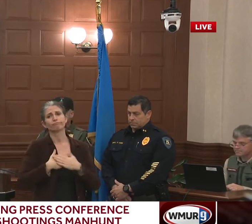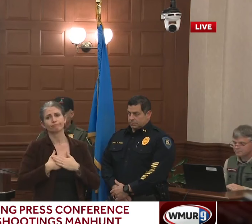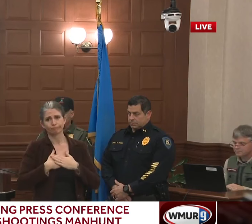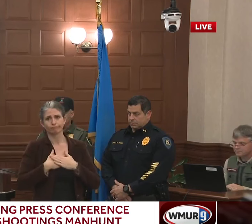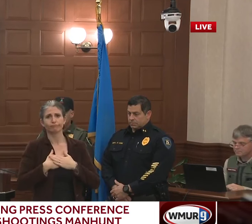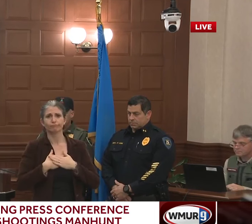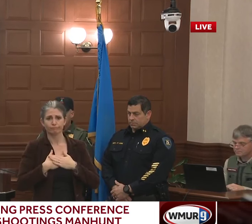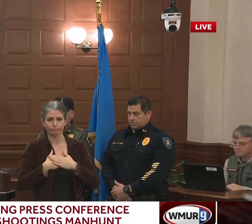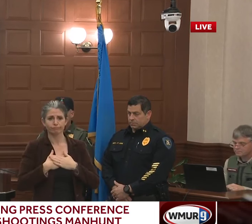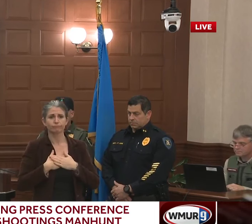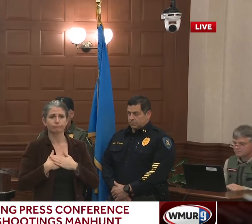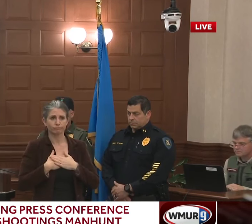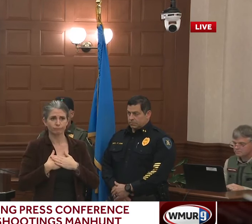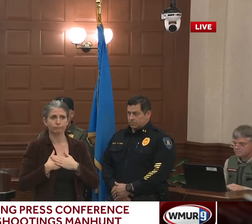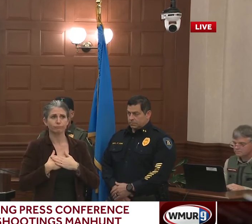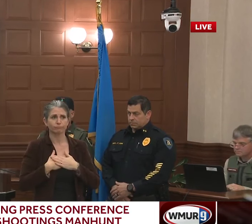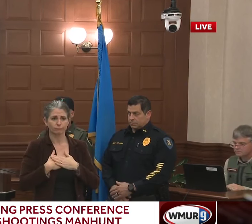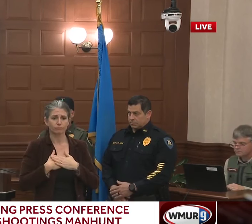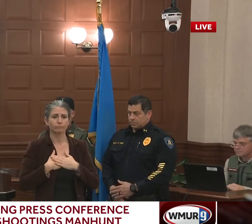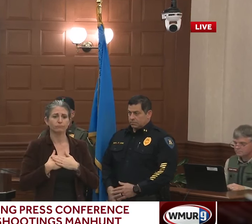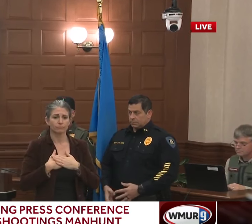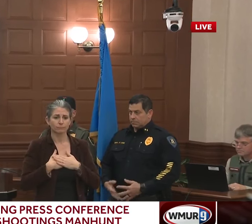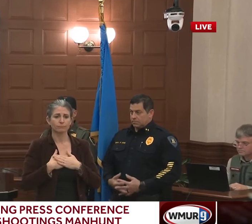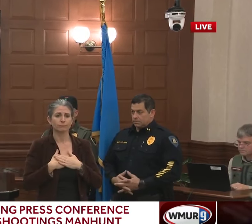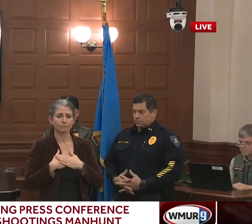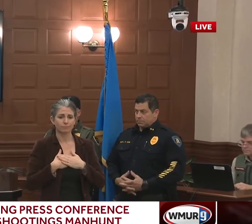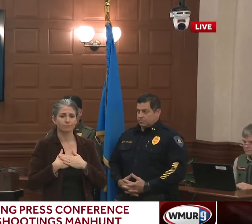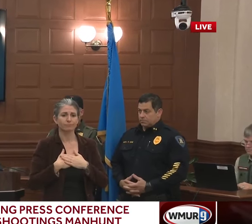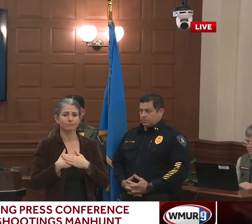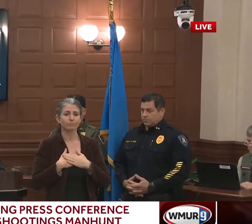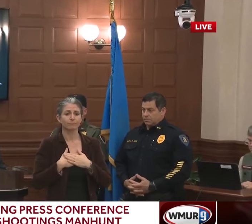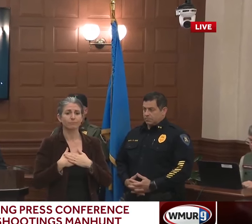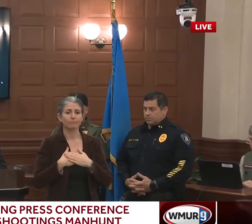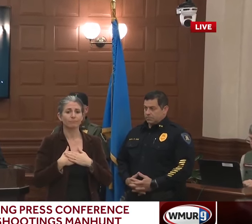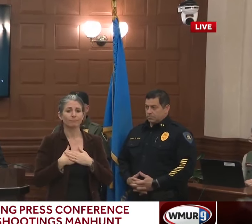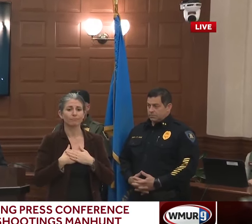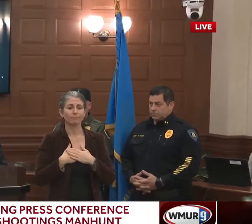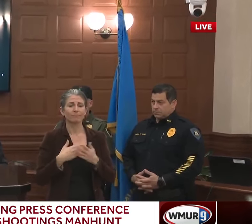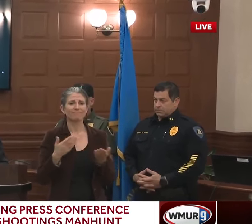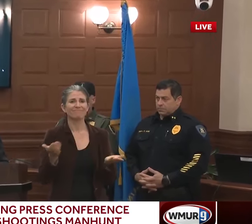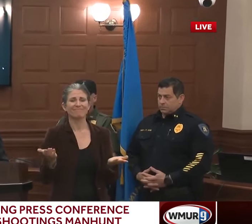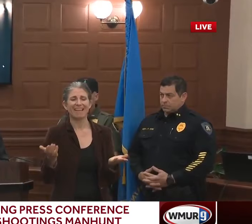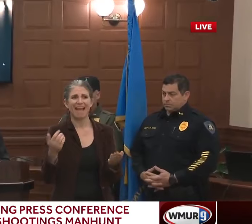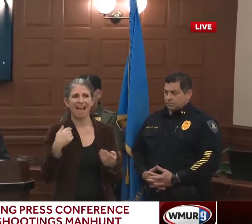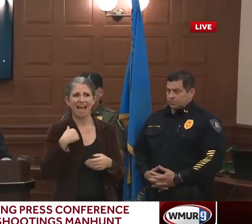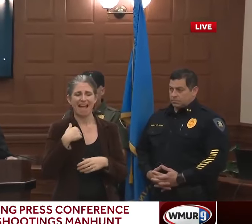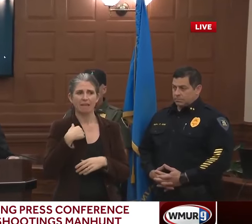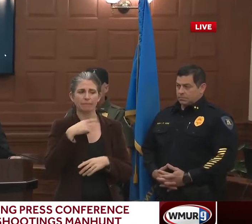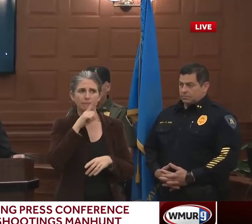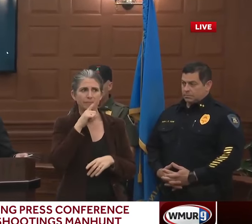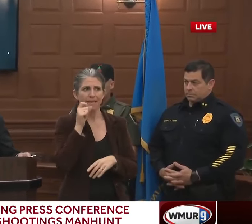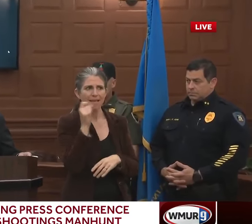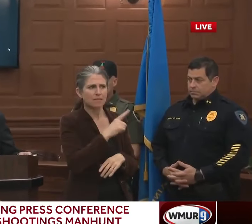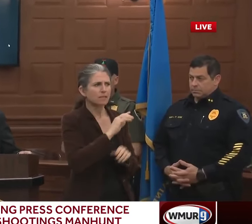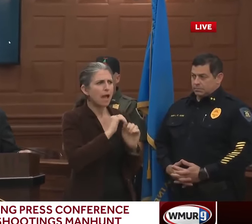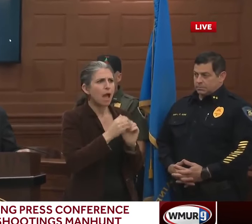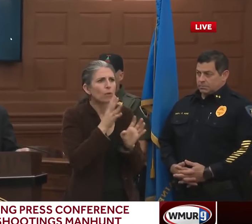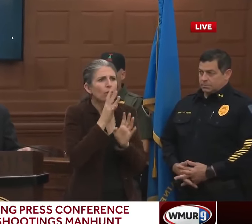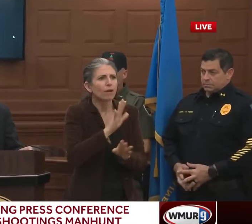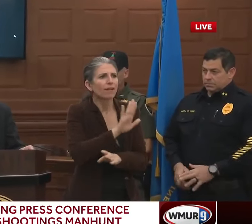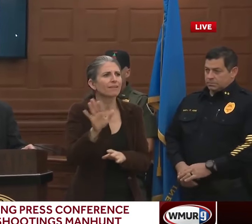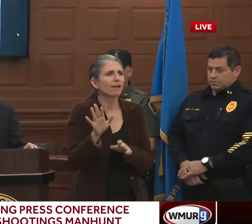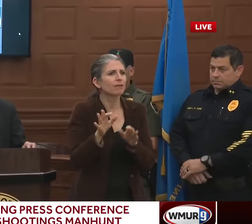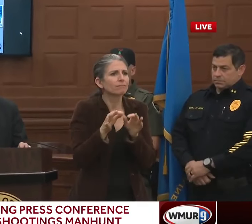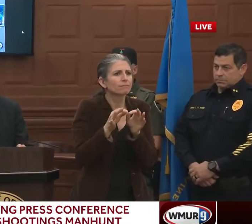have any of the family members pronounce any of those last names. So certainly no disrespect intended if in any way screwed up the pronunciation.